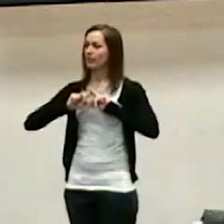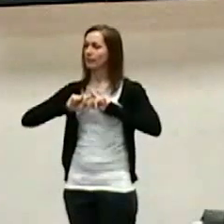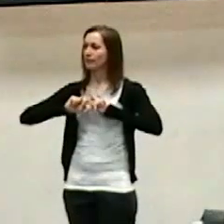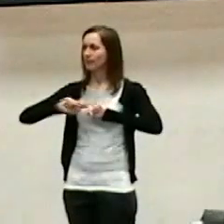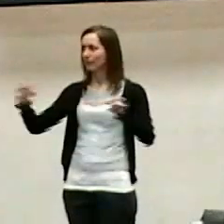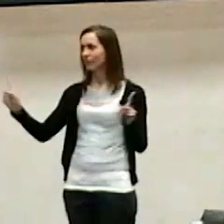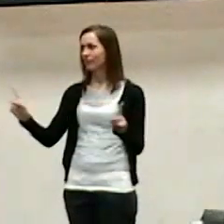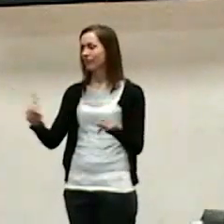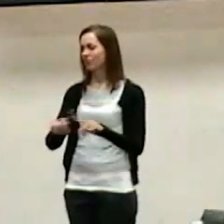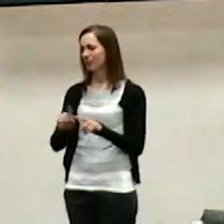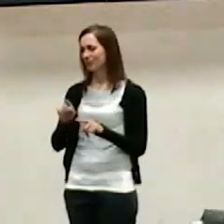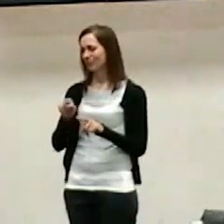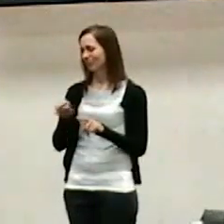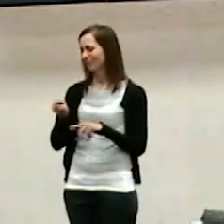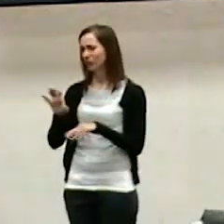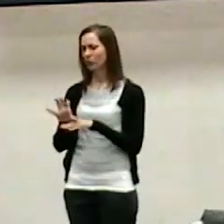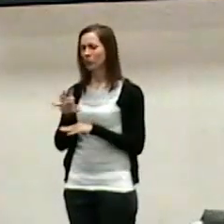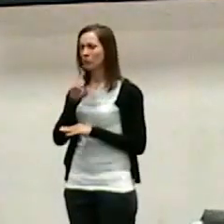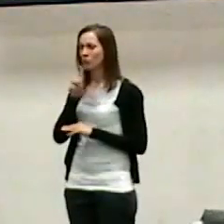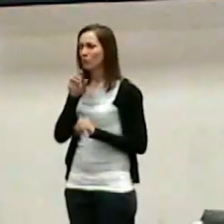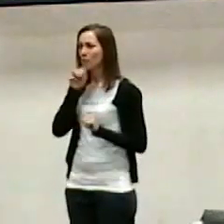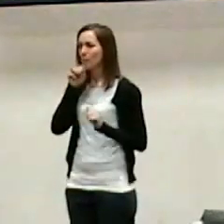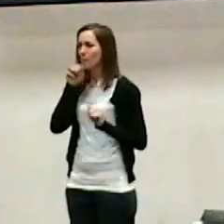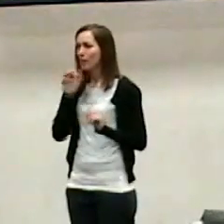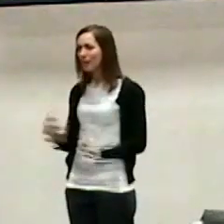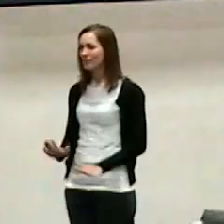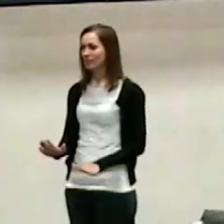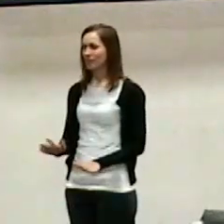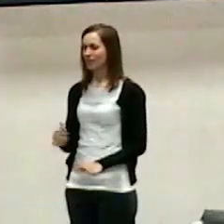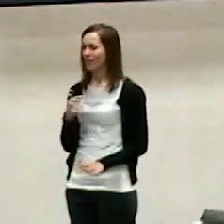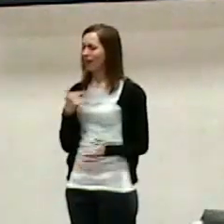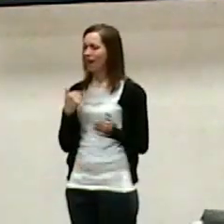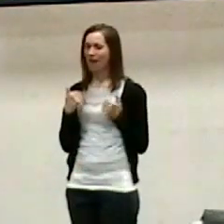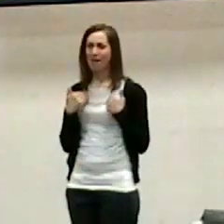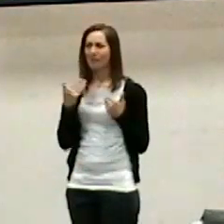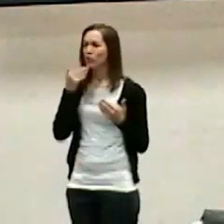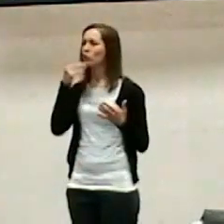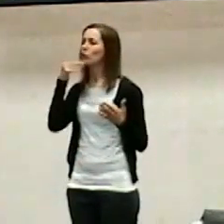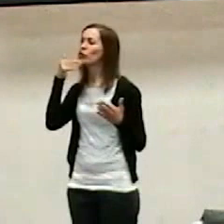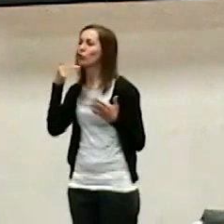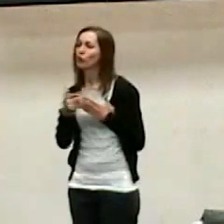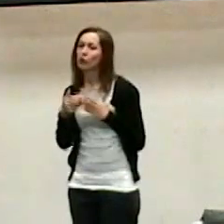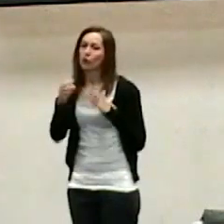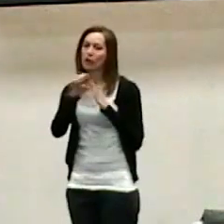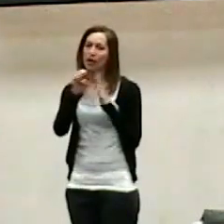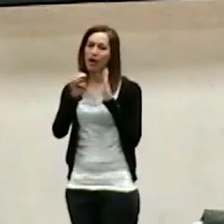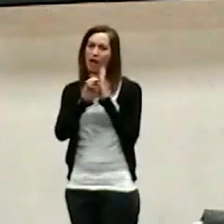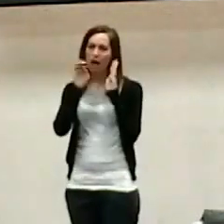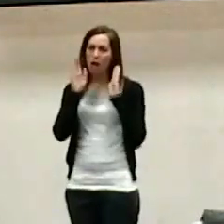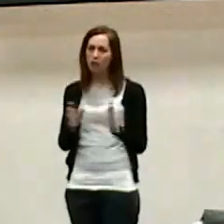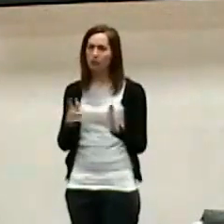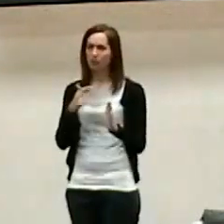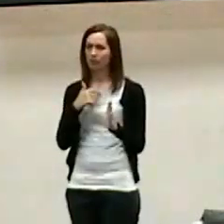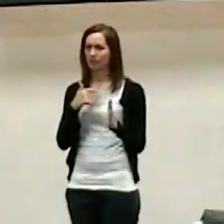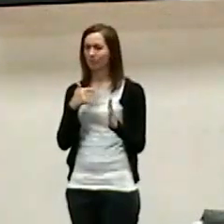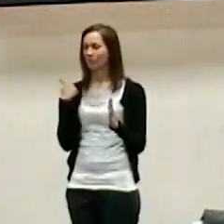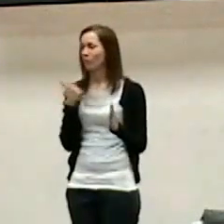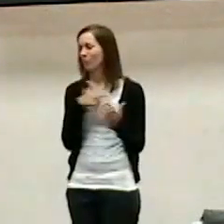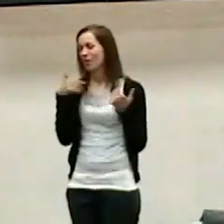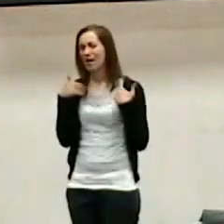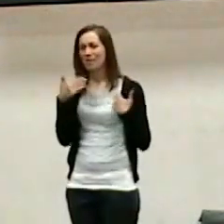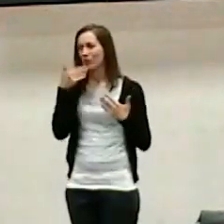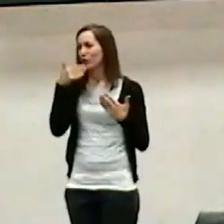When your elders are the elders like I have. When your deacons are the deacons like we have.